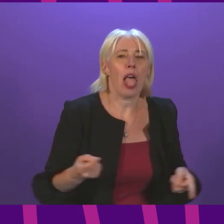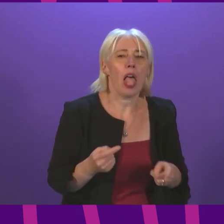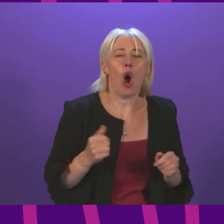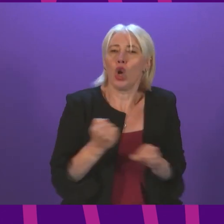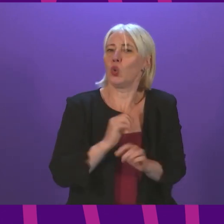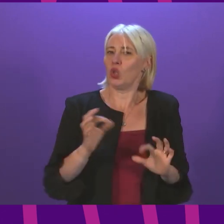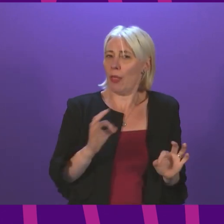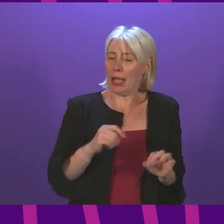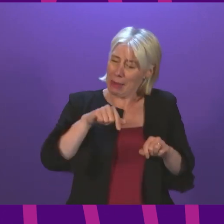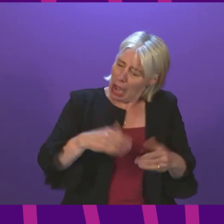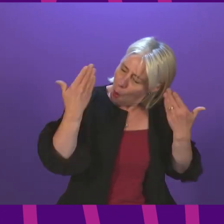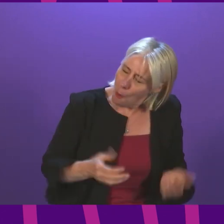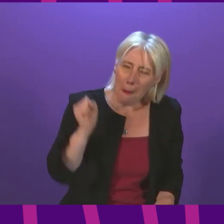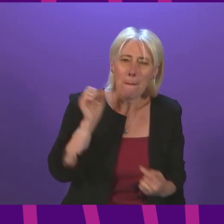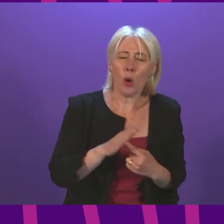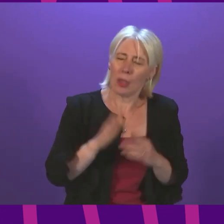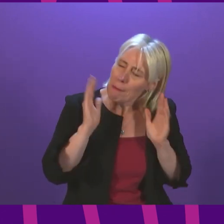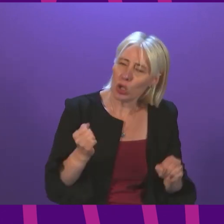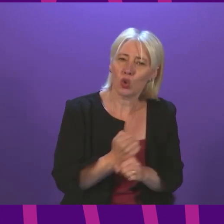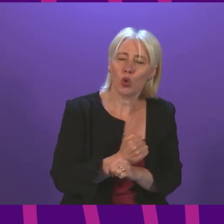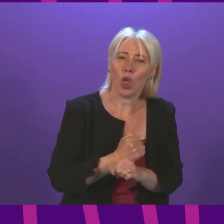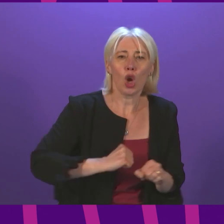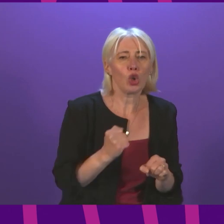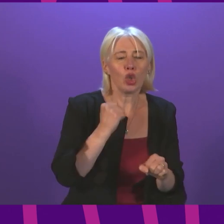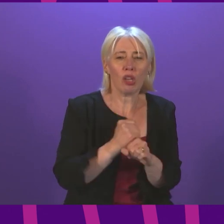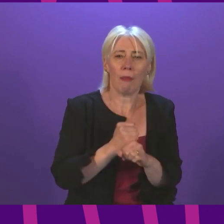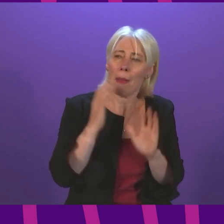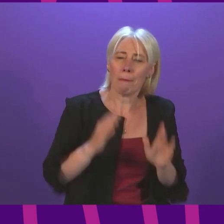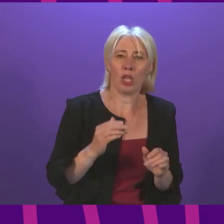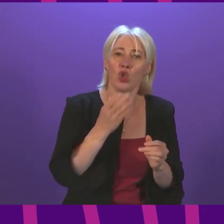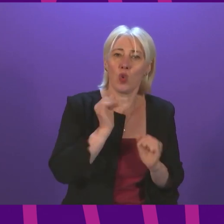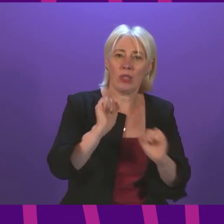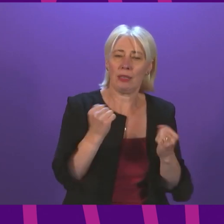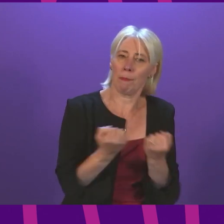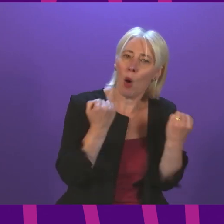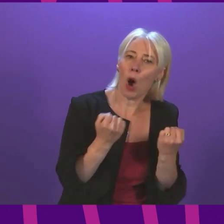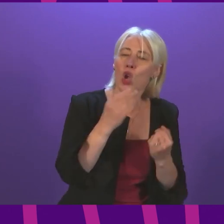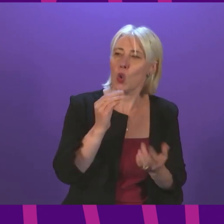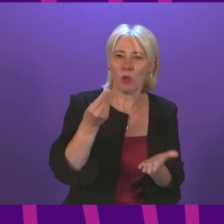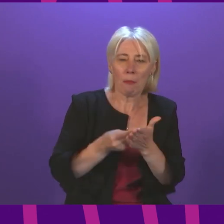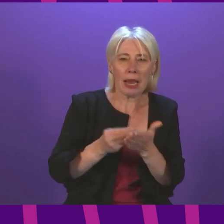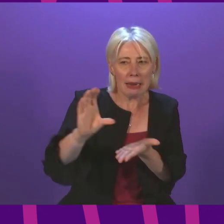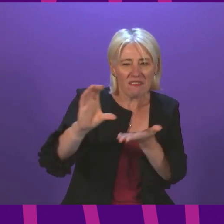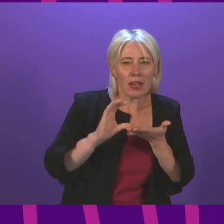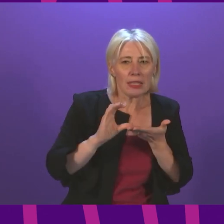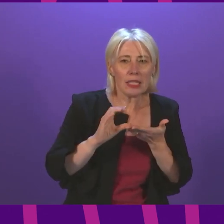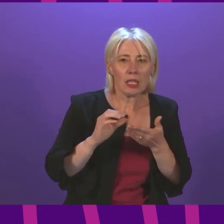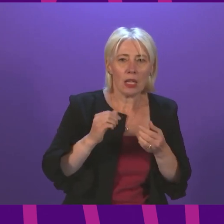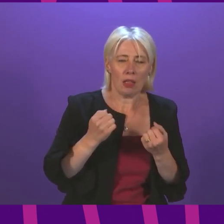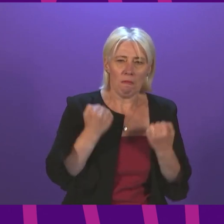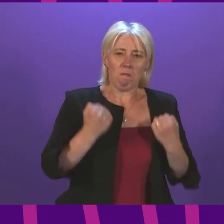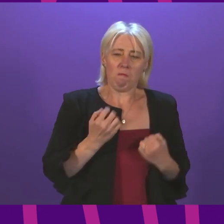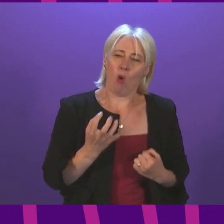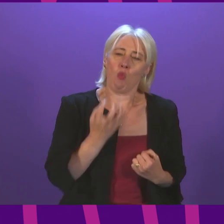now, when it matters the most, the Scottish Government is not using the powers or the money available to it to take the bold and ambitious action needed